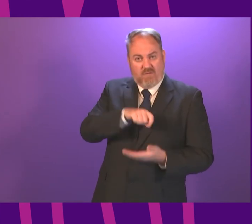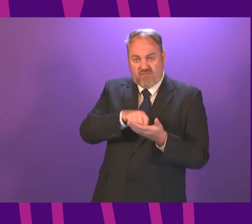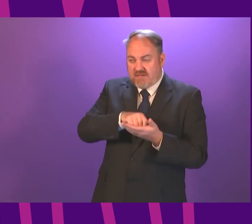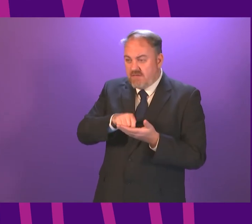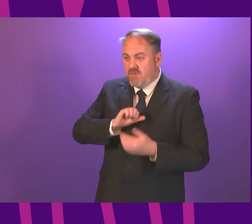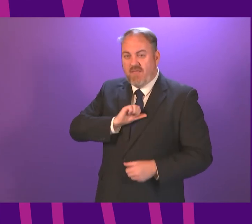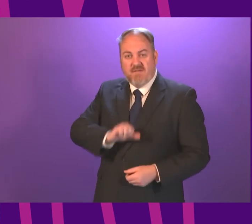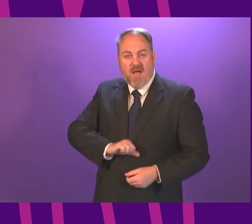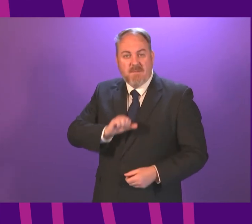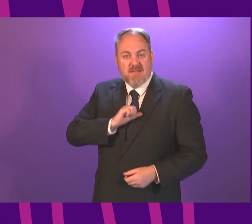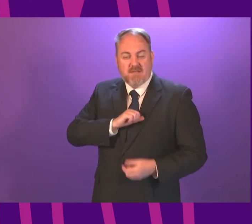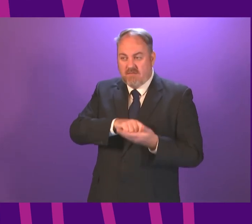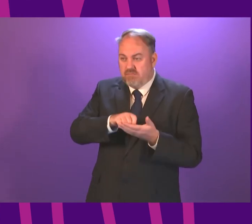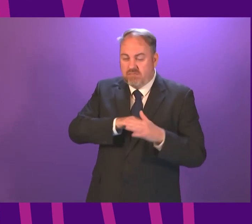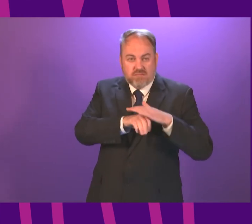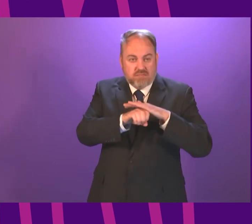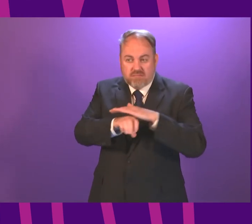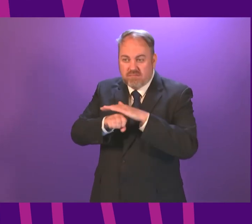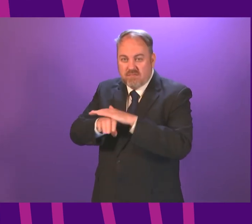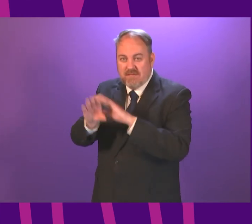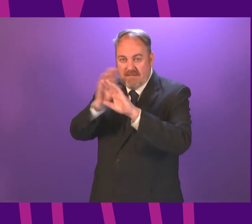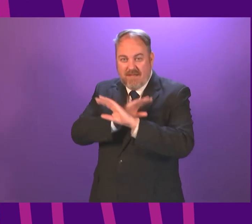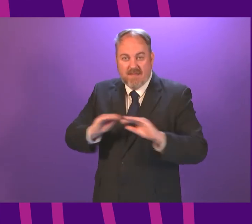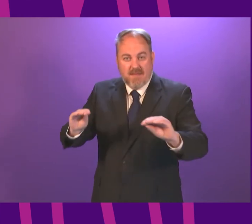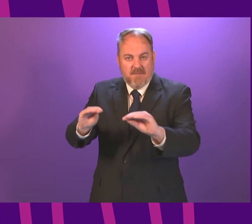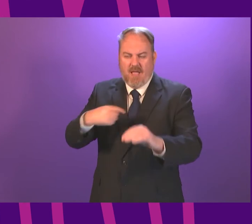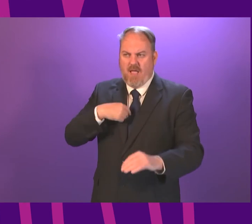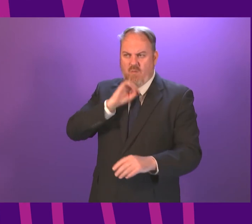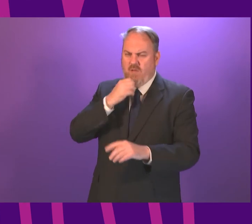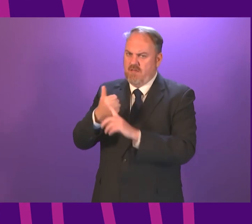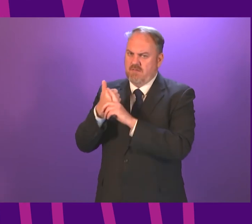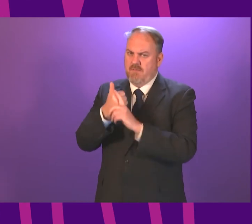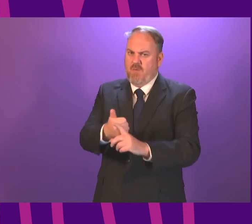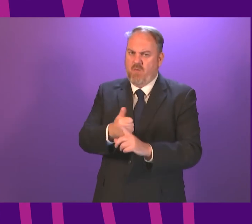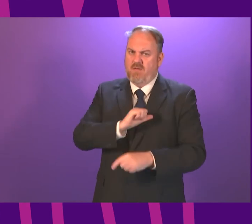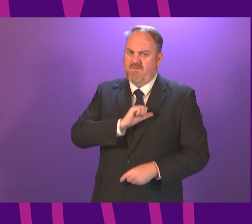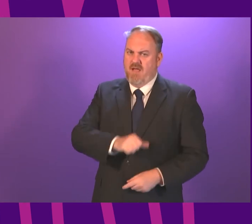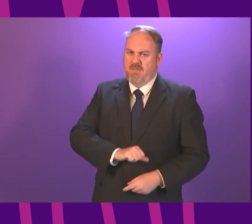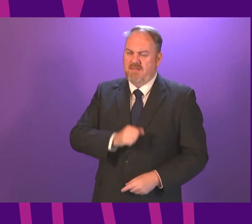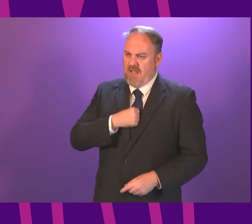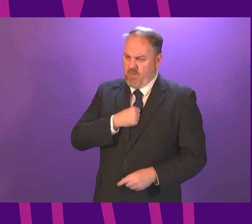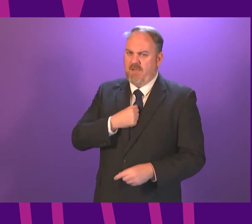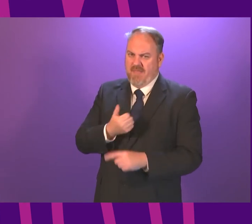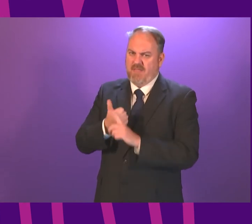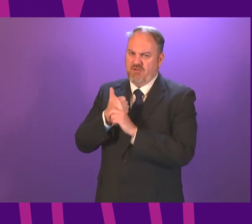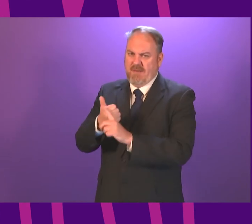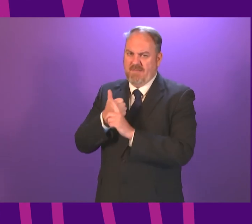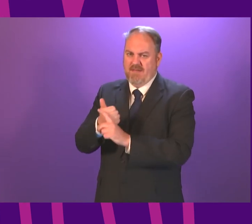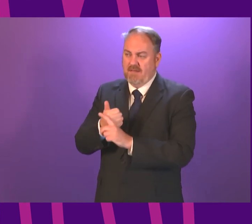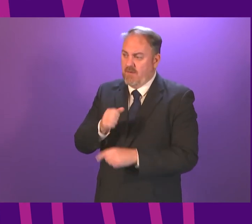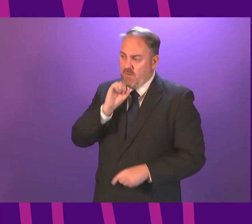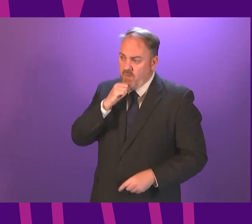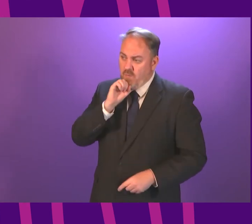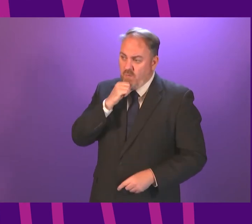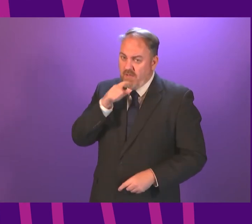four days after my nomination, telling them that he was going to be the farmers' champion here in Scotland. And I'm just wondering if this is going to be one of those red lines that he's